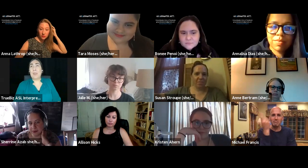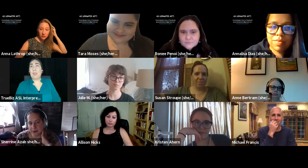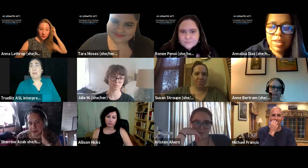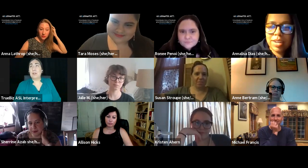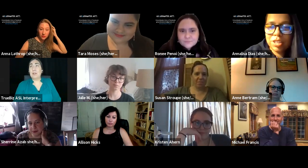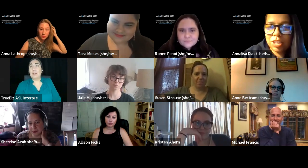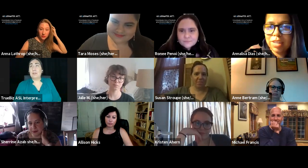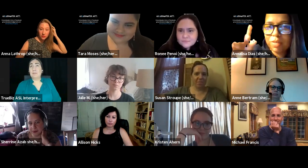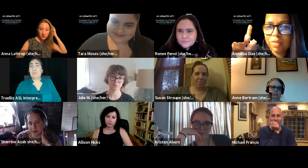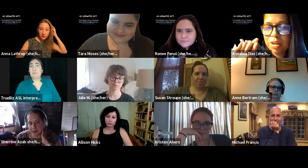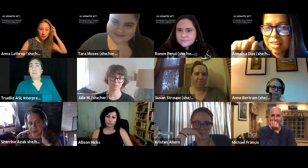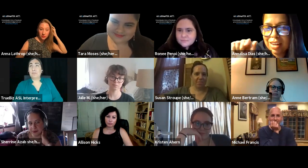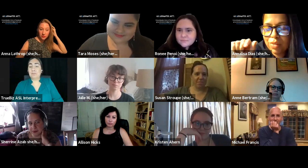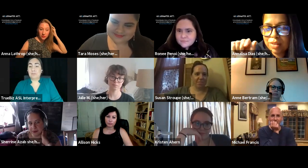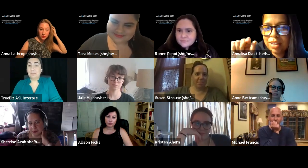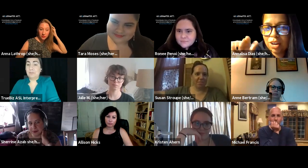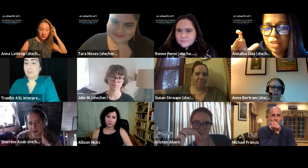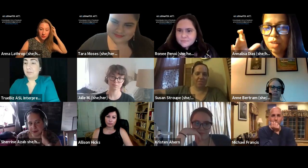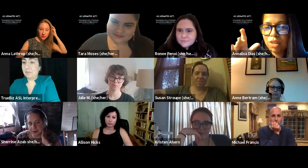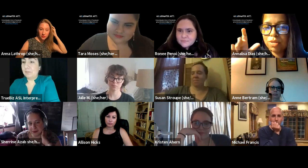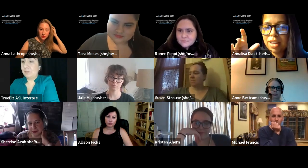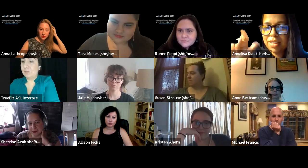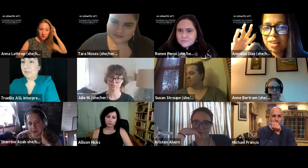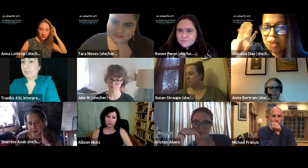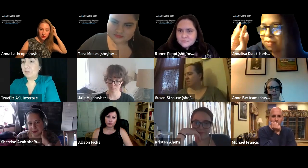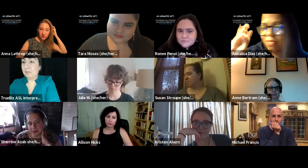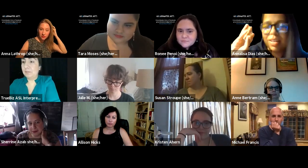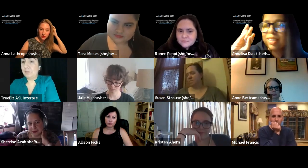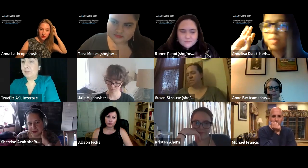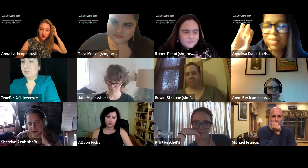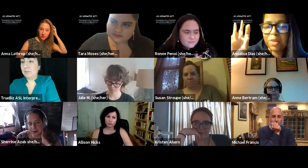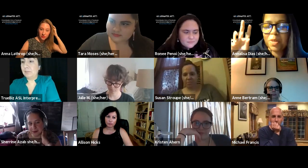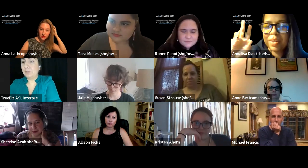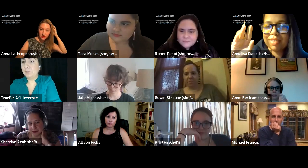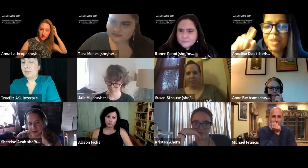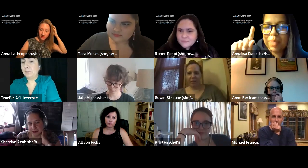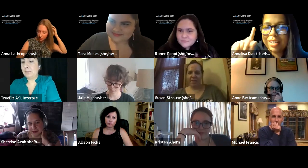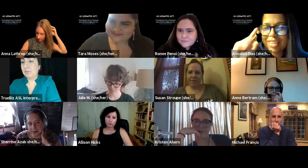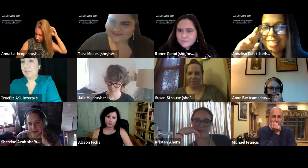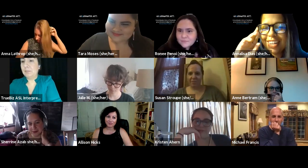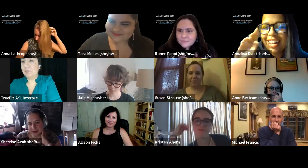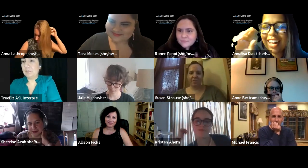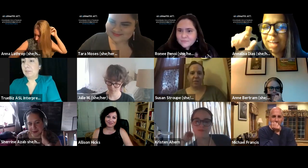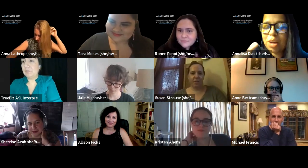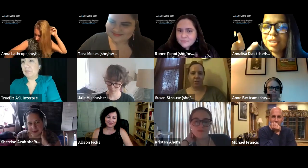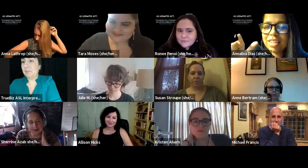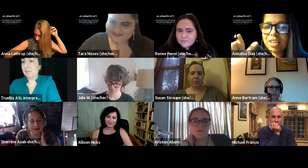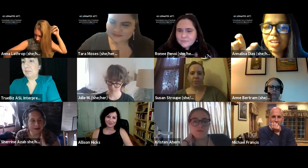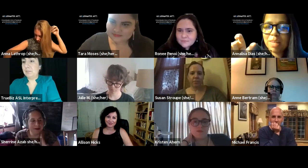Can I just check for my own understanding of what you said? you, are you saying, I think I might've like spaced for a moment. So I apologize. Um, are you saying that you're coming up